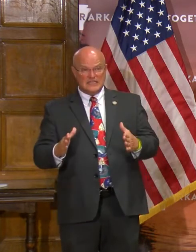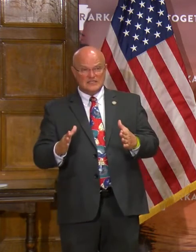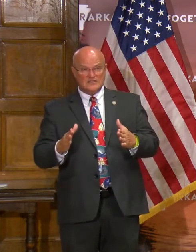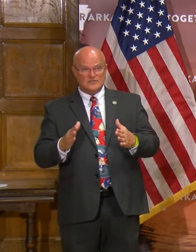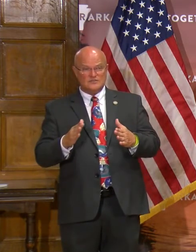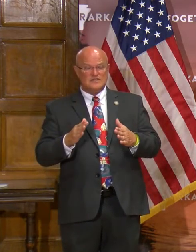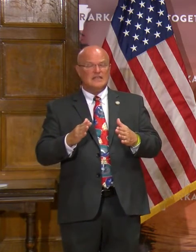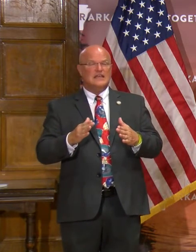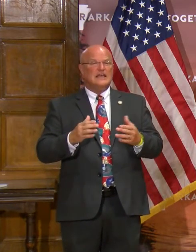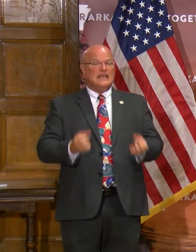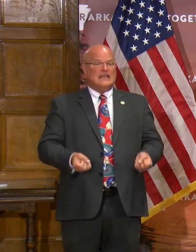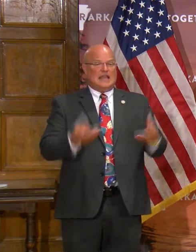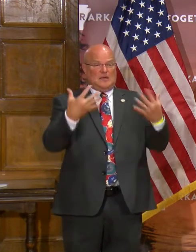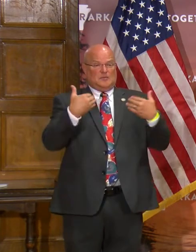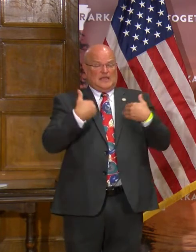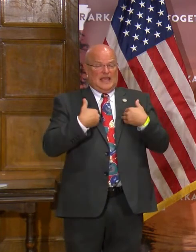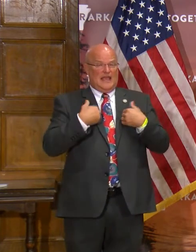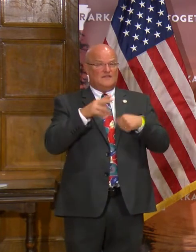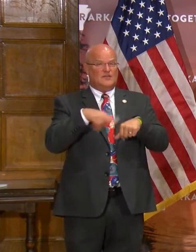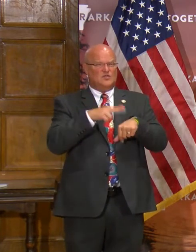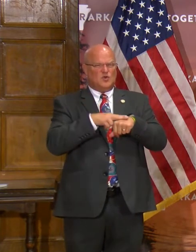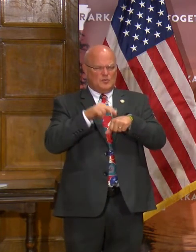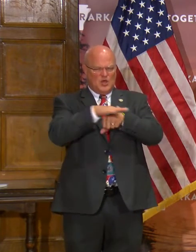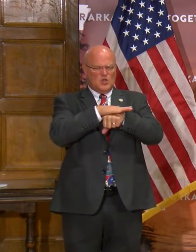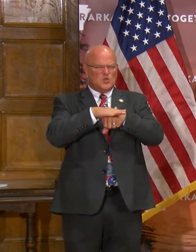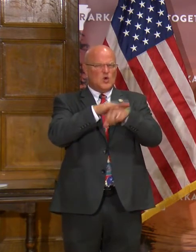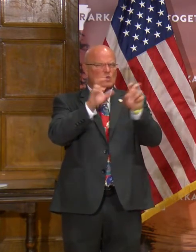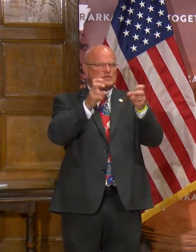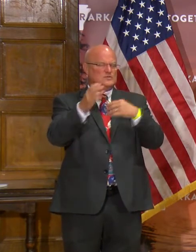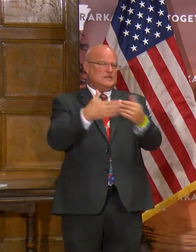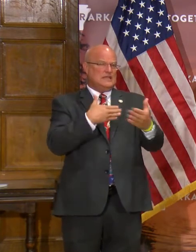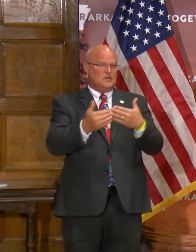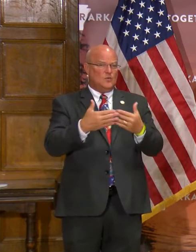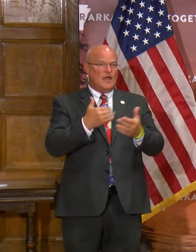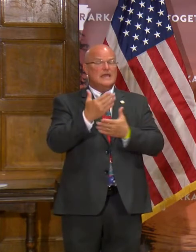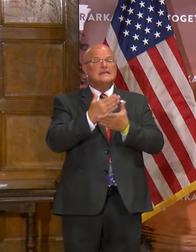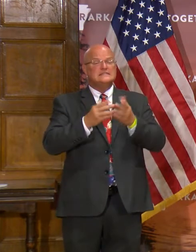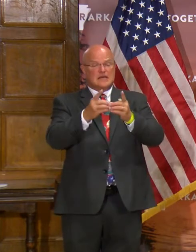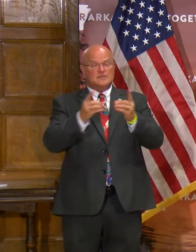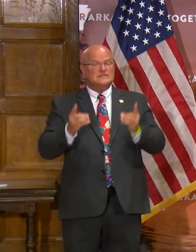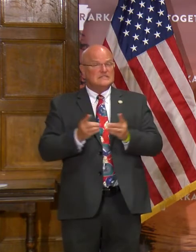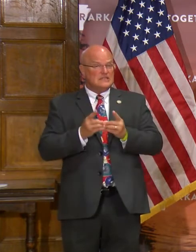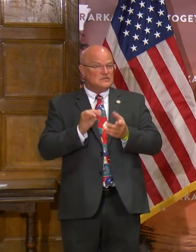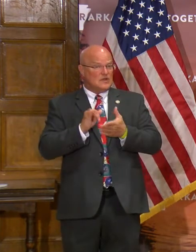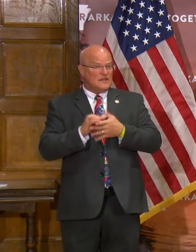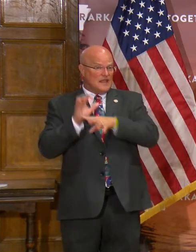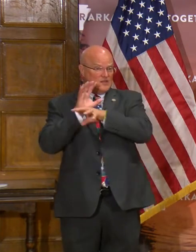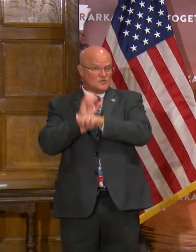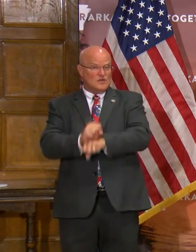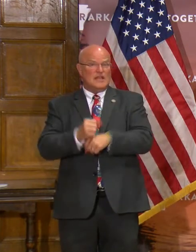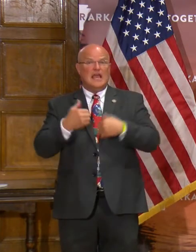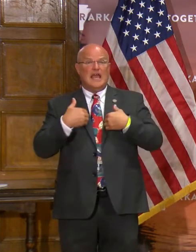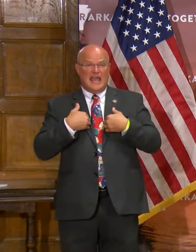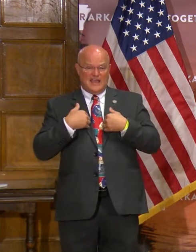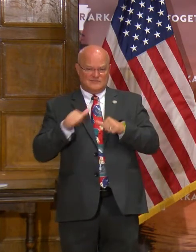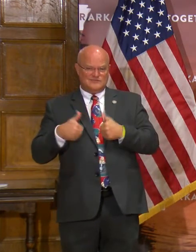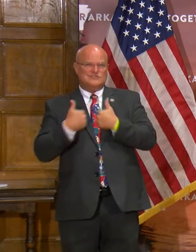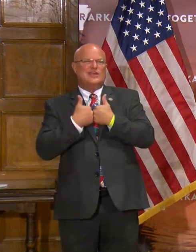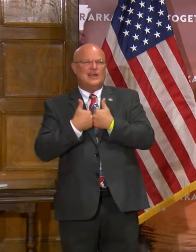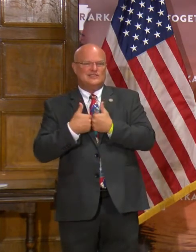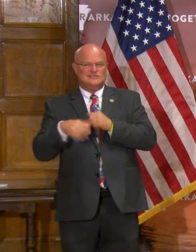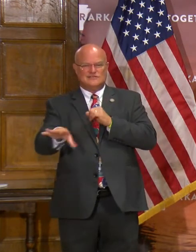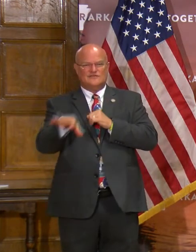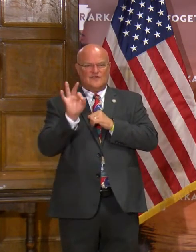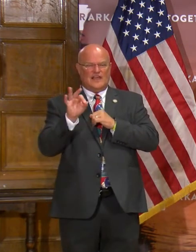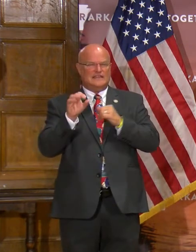capacity is usually a local issue anyway, and there are some districts that traditionally have challenges doing that.